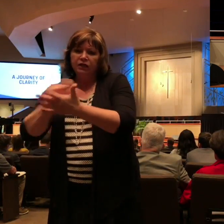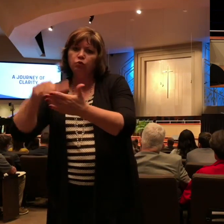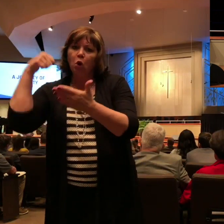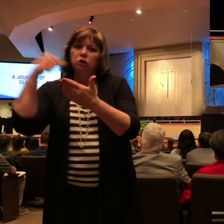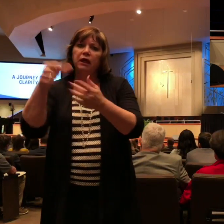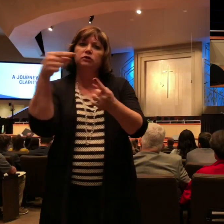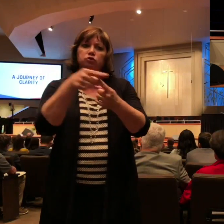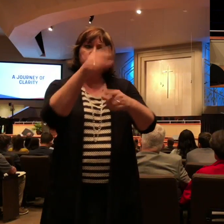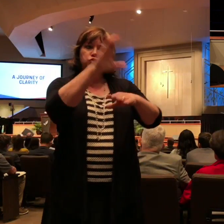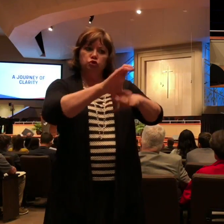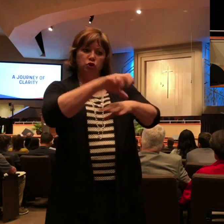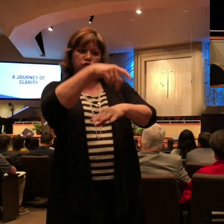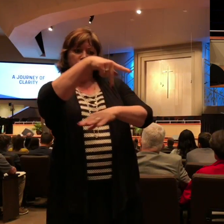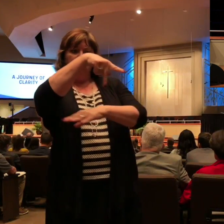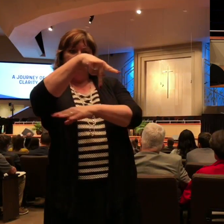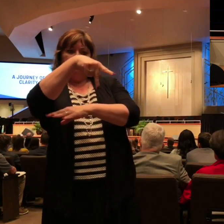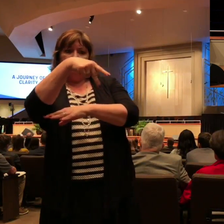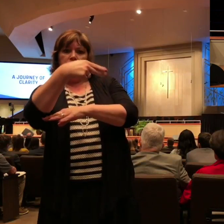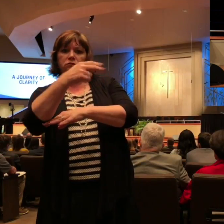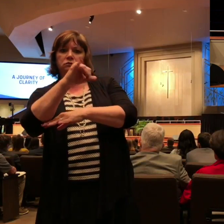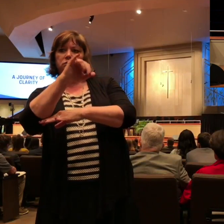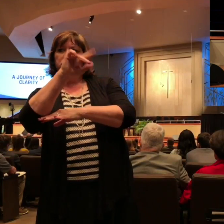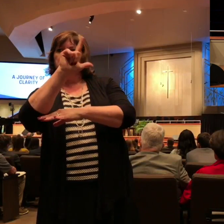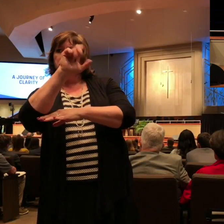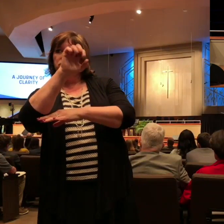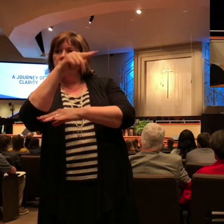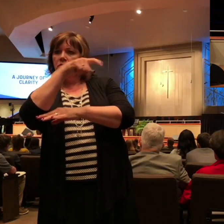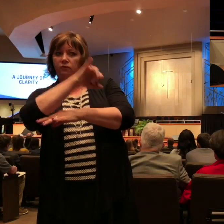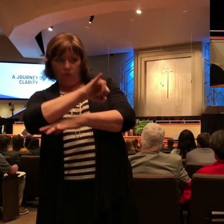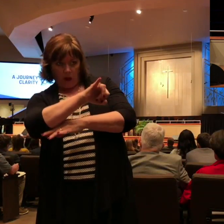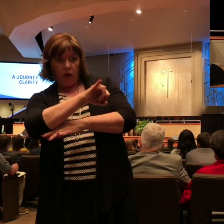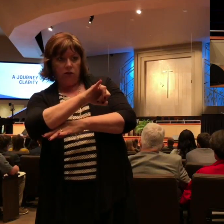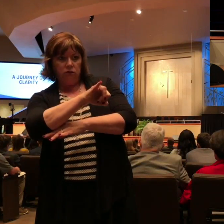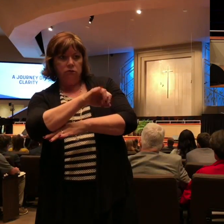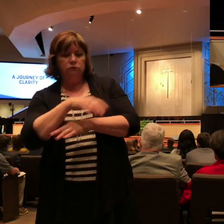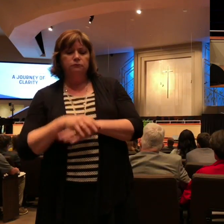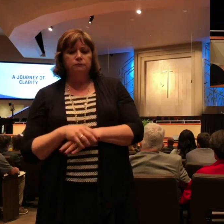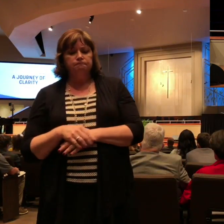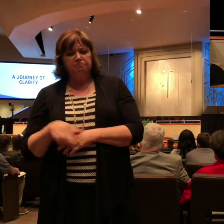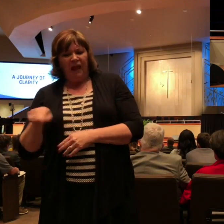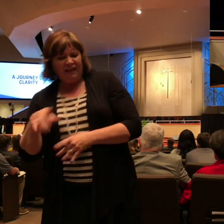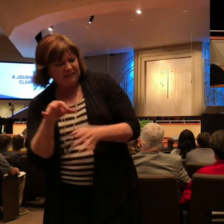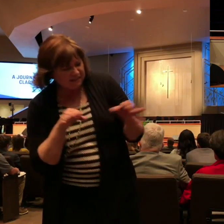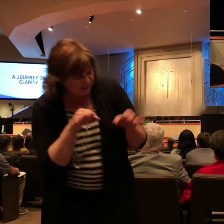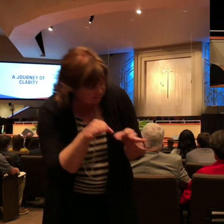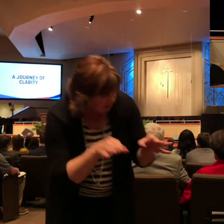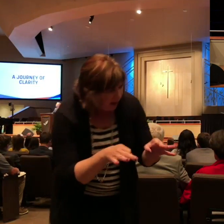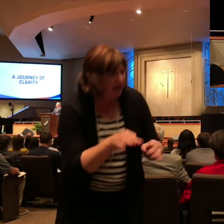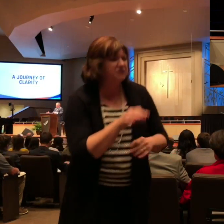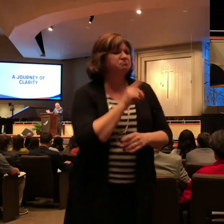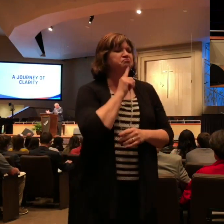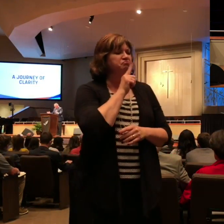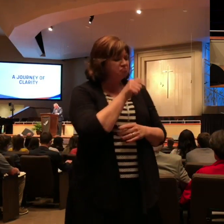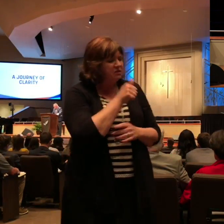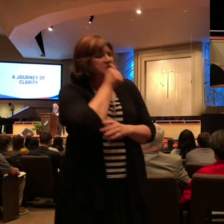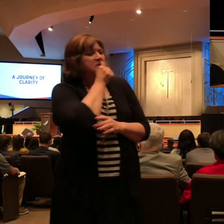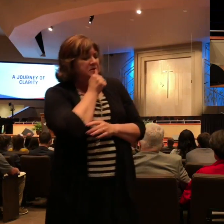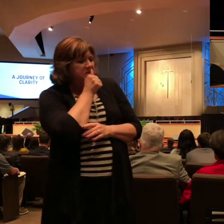difficulty understanding why Paul was under such suffering, and they had experienced it there, and now here in Rome, here he is